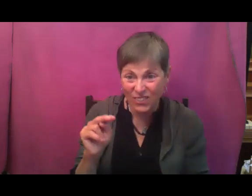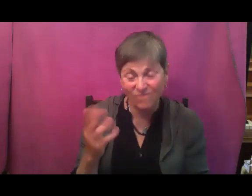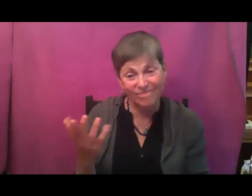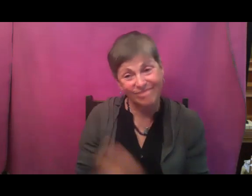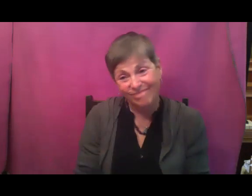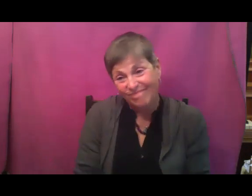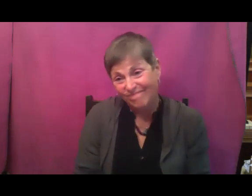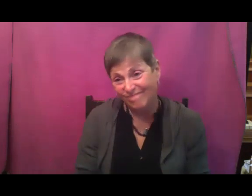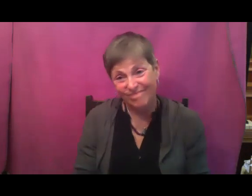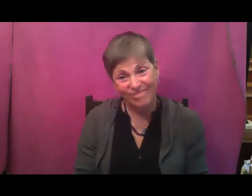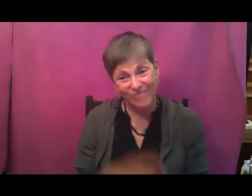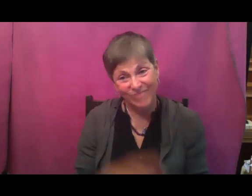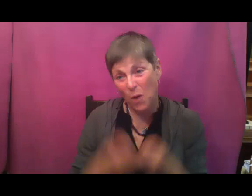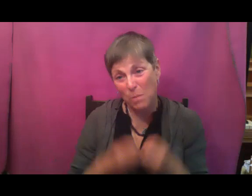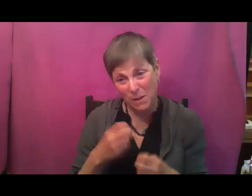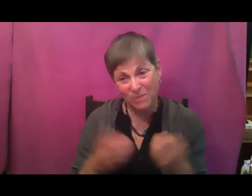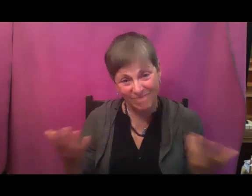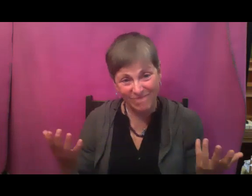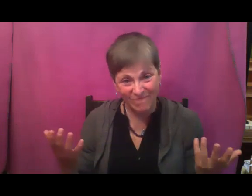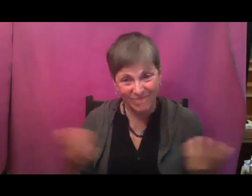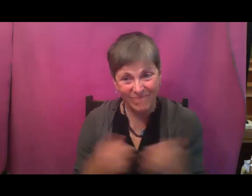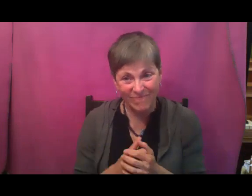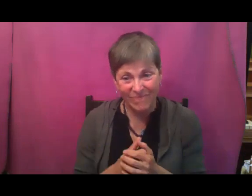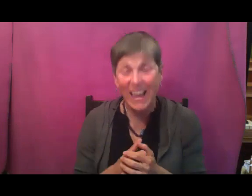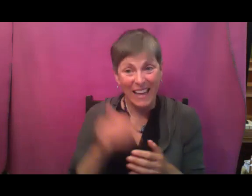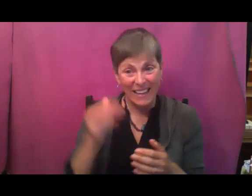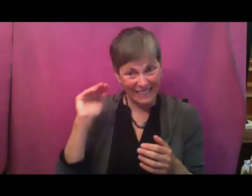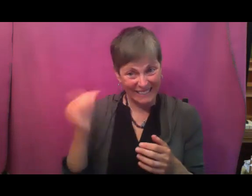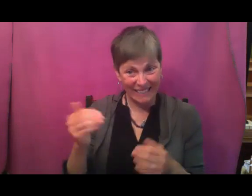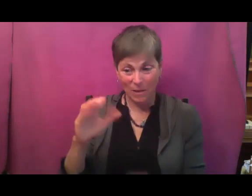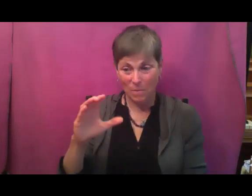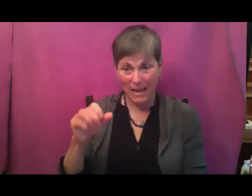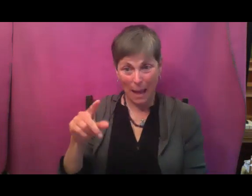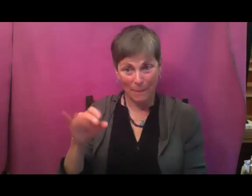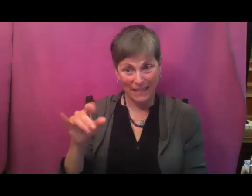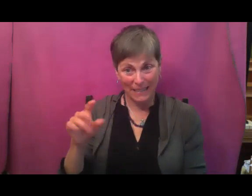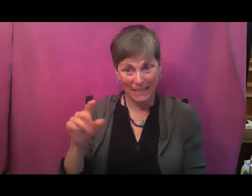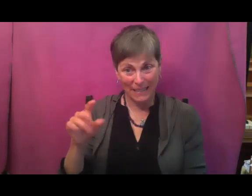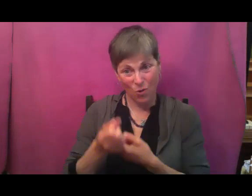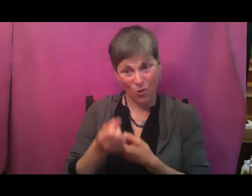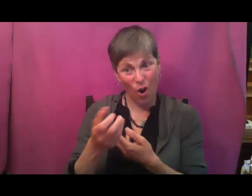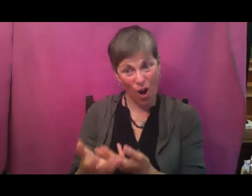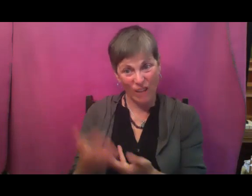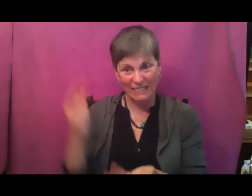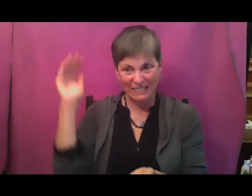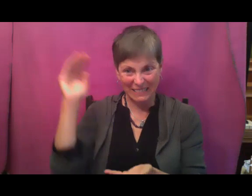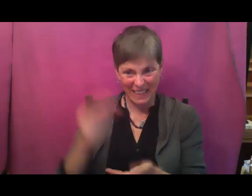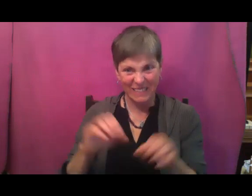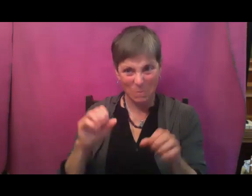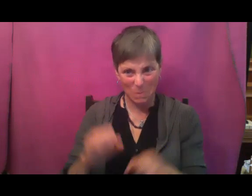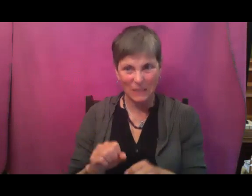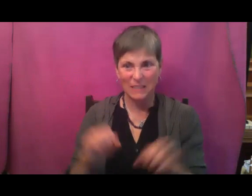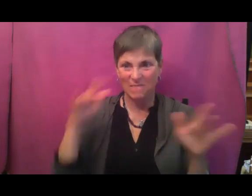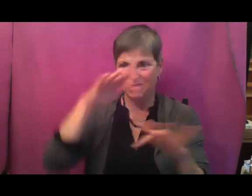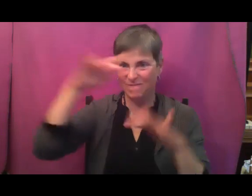in colonization and stage capitalism. So yes, it could be a pollinator issue, but honestly, if you see